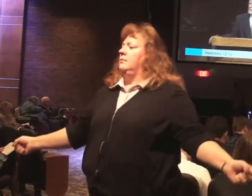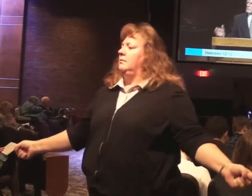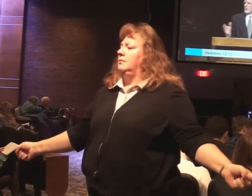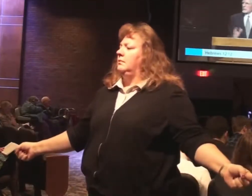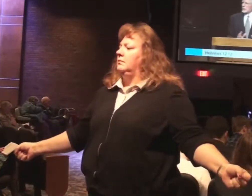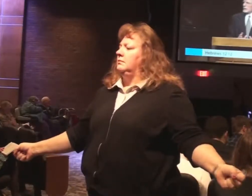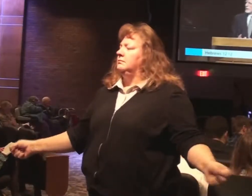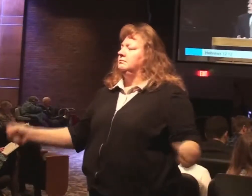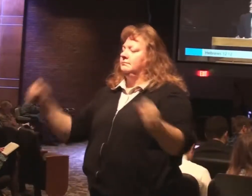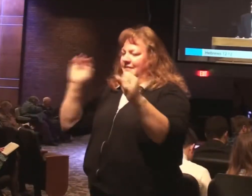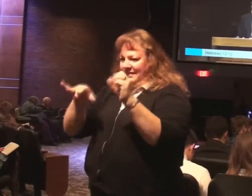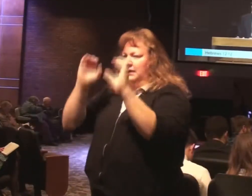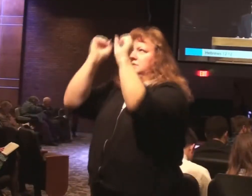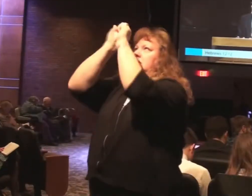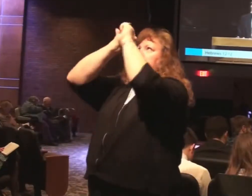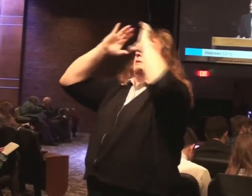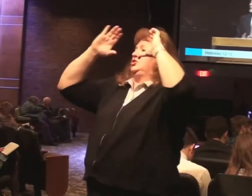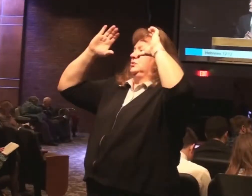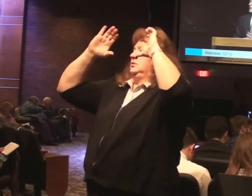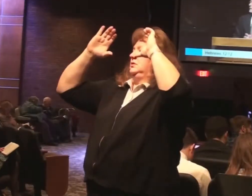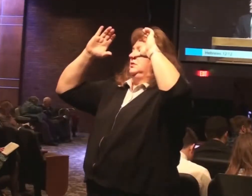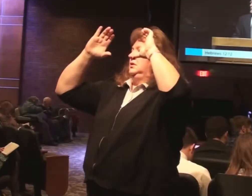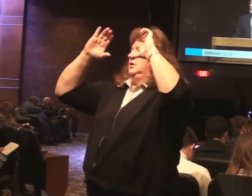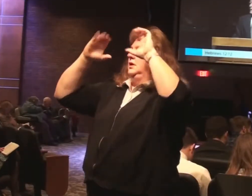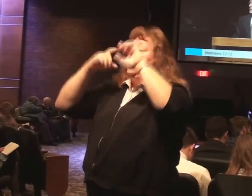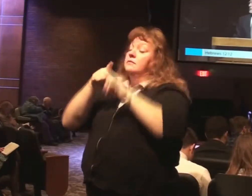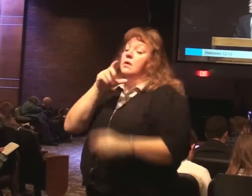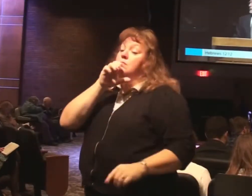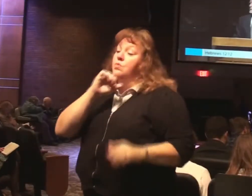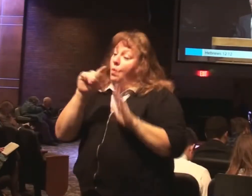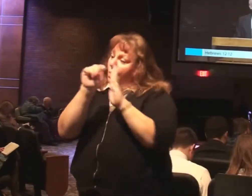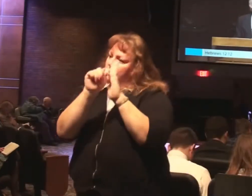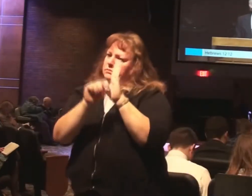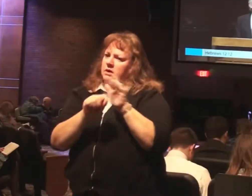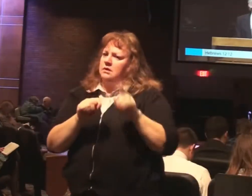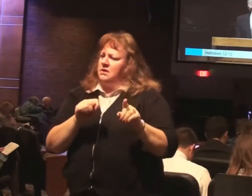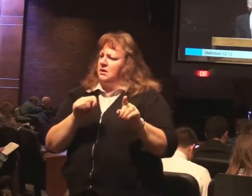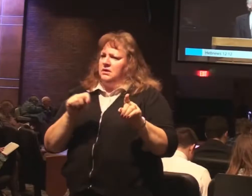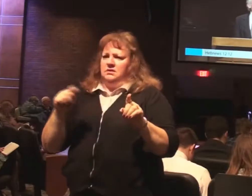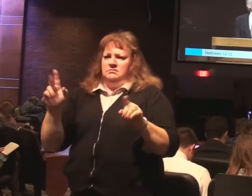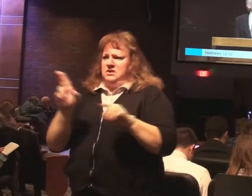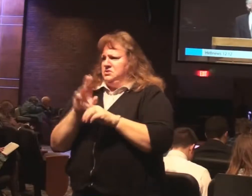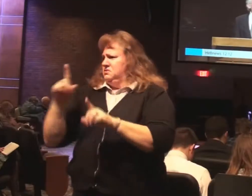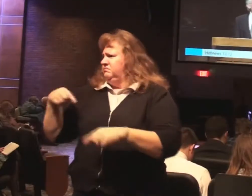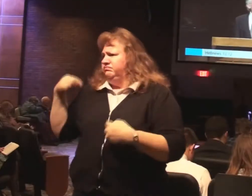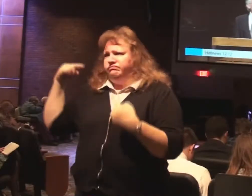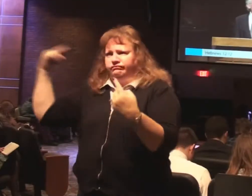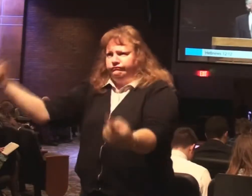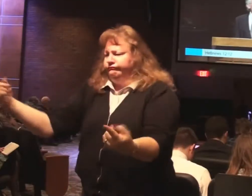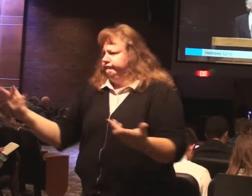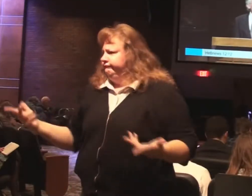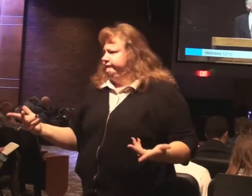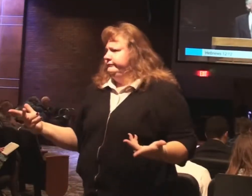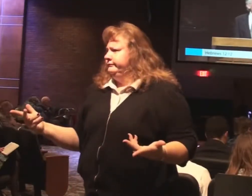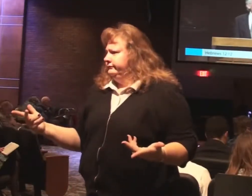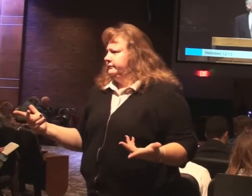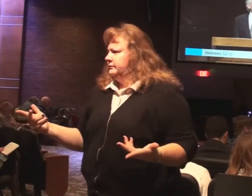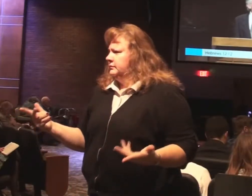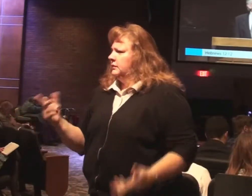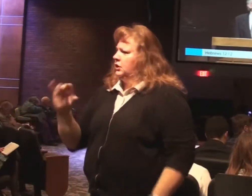the picture here. Drawn from the Old Testament, this picture has been around for a long time. Job lived